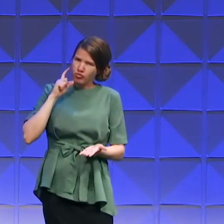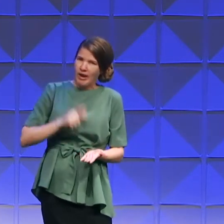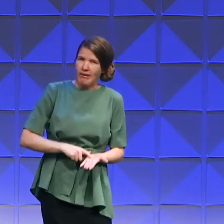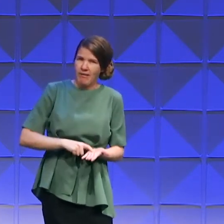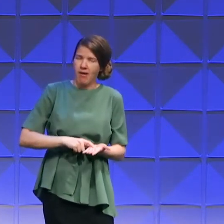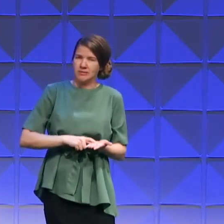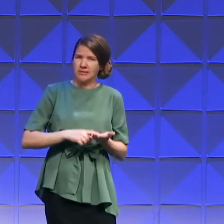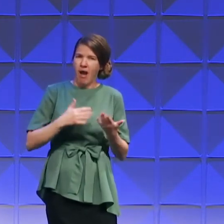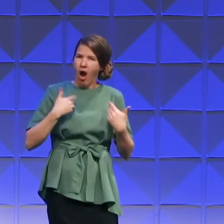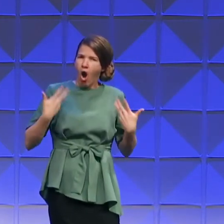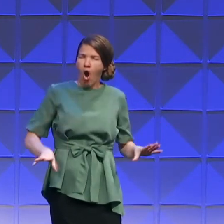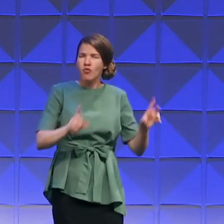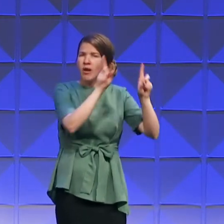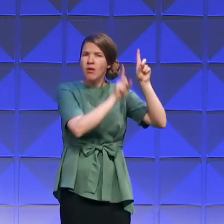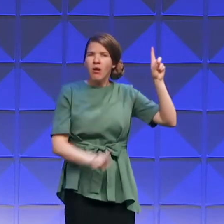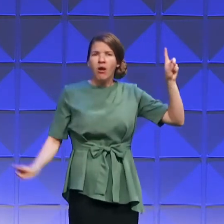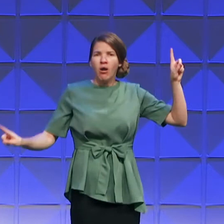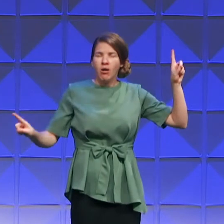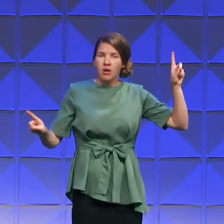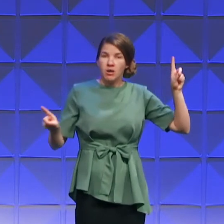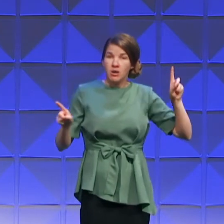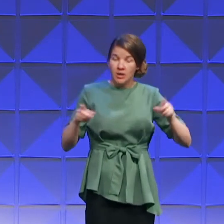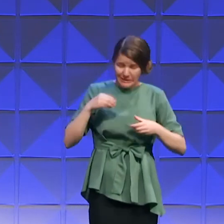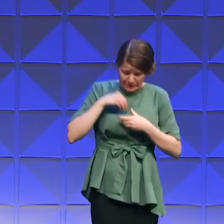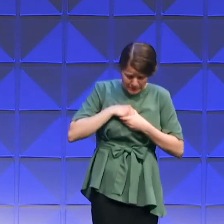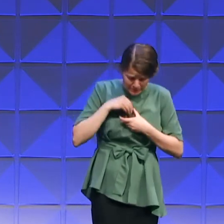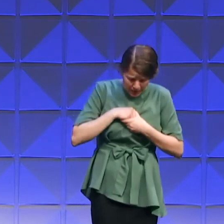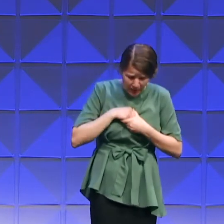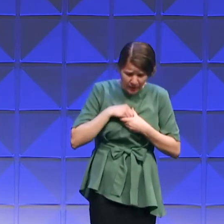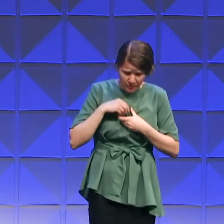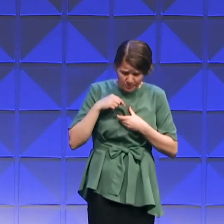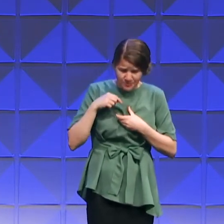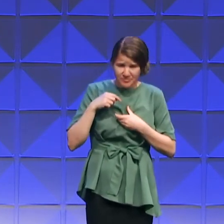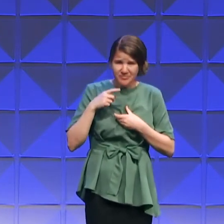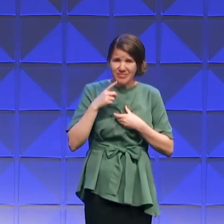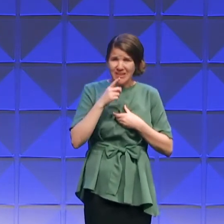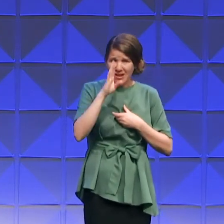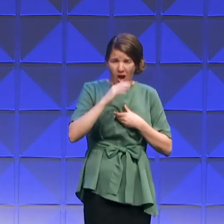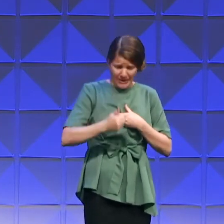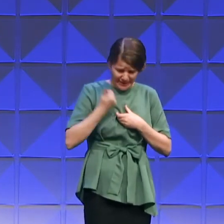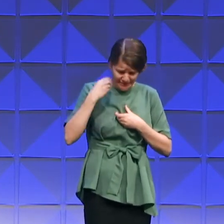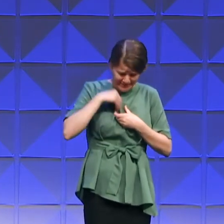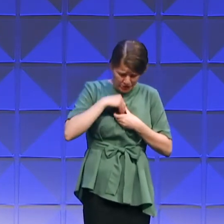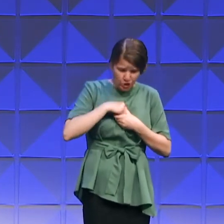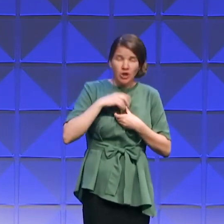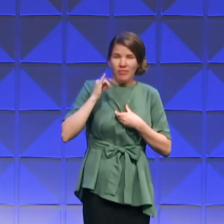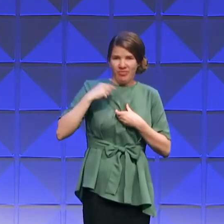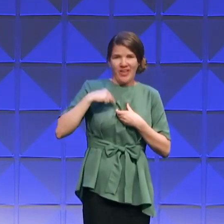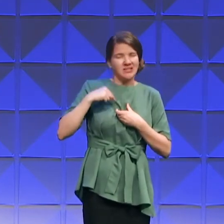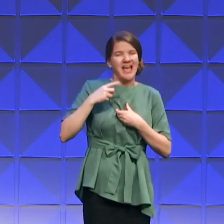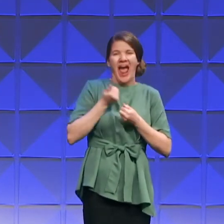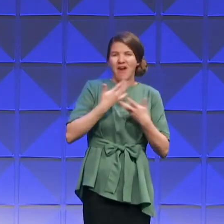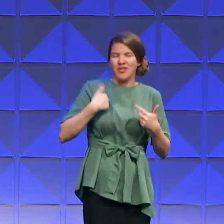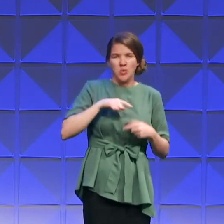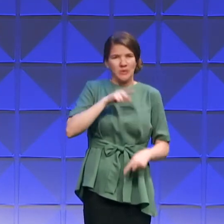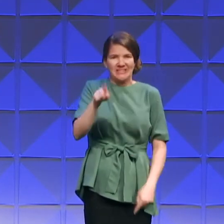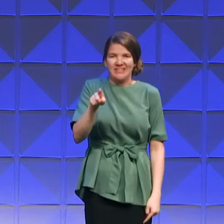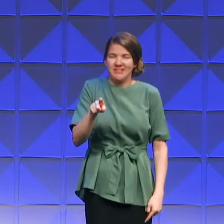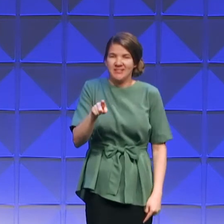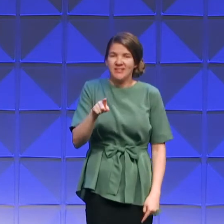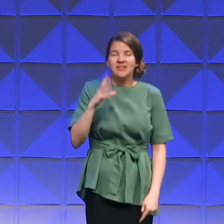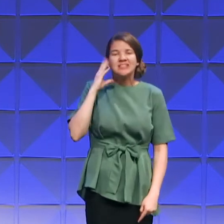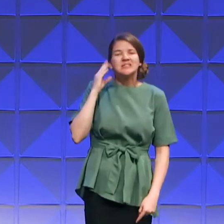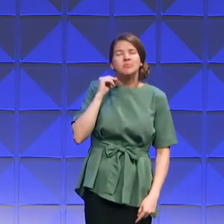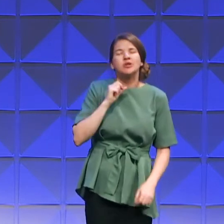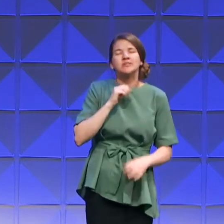house, inside where God dwells, this return to Bethel, that you find everything that you're looking for. You find the security.